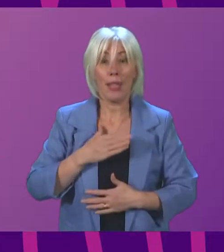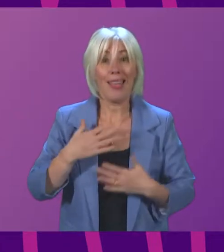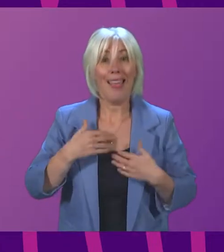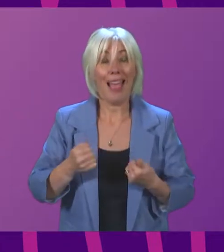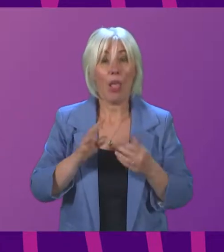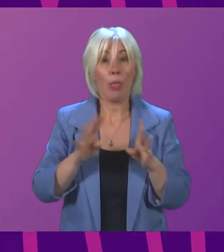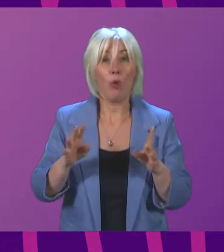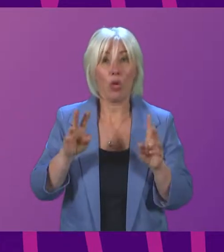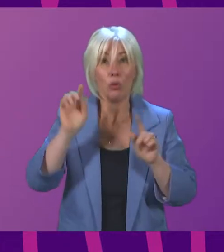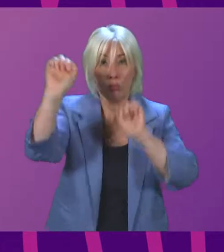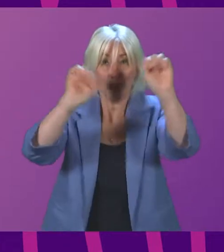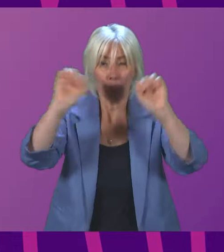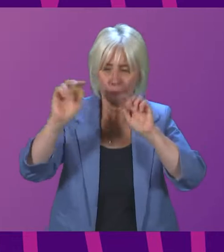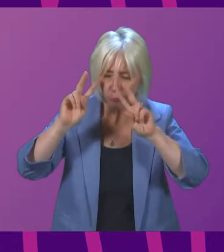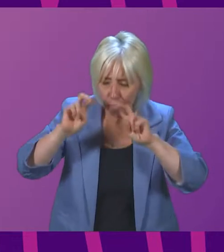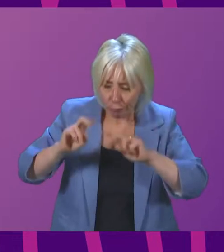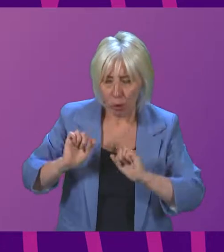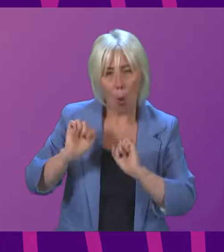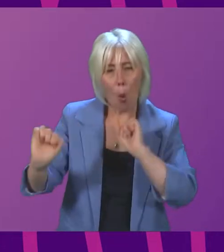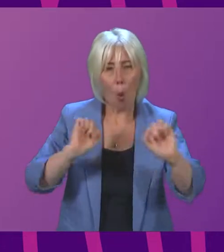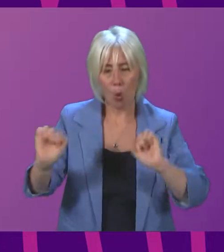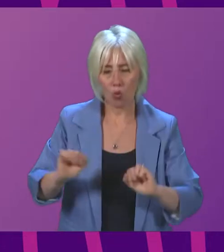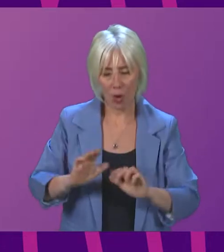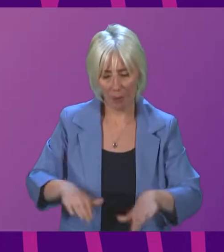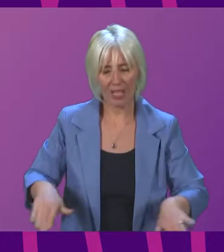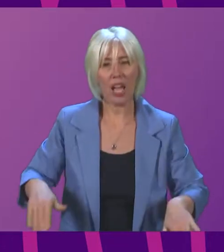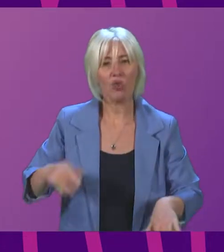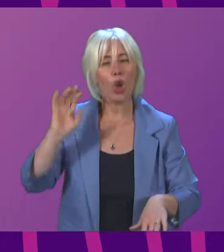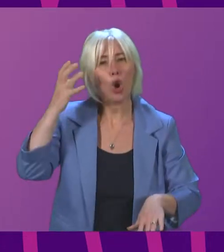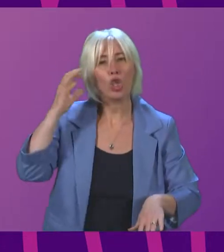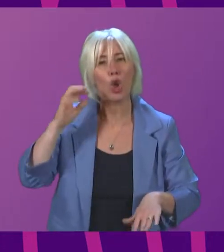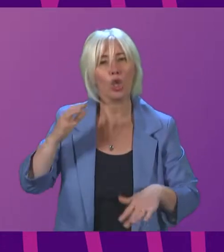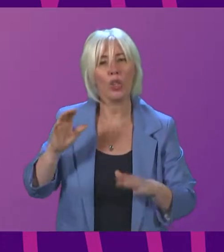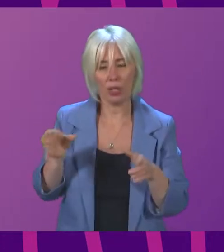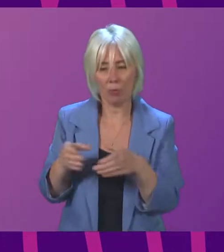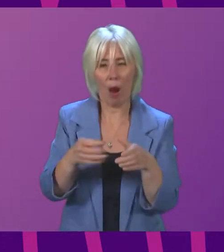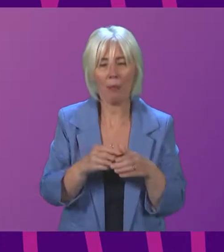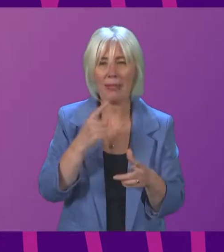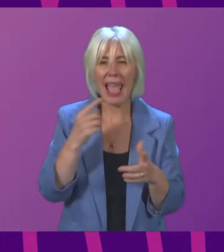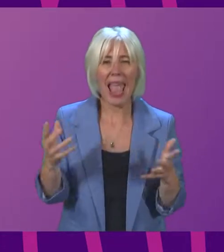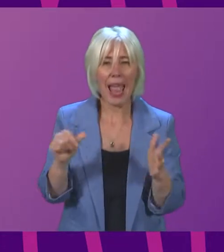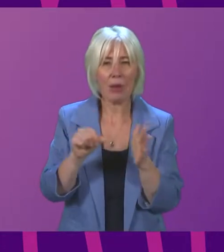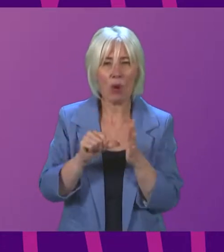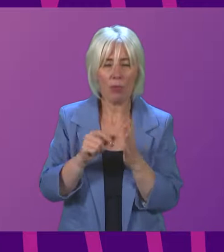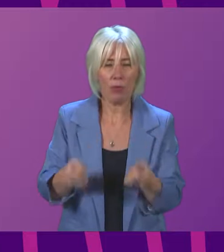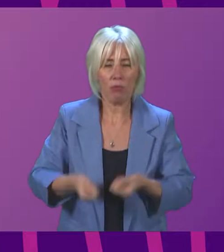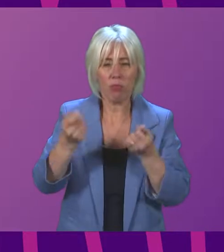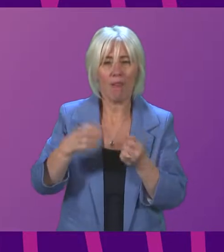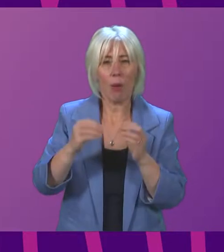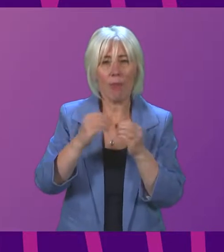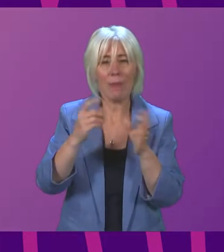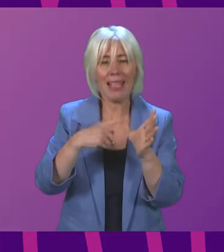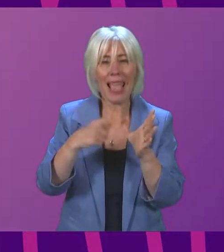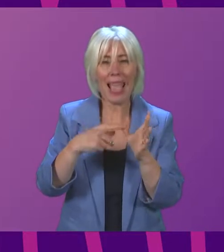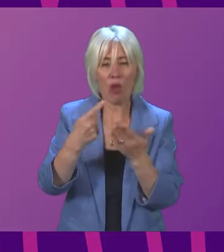to look at their own paediatric audiology departments, thoroughly examine and explore if any of the issues that were raised by the BA report are also